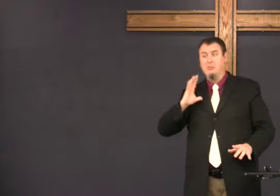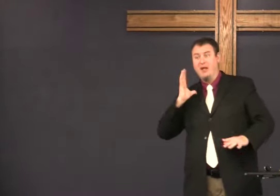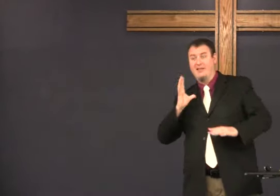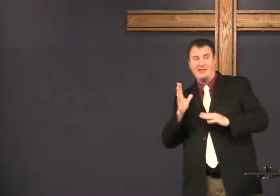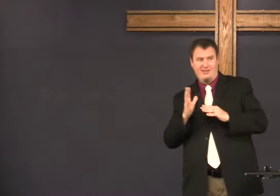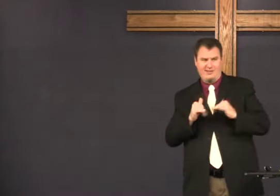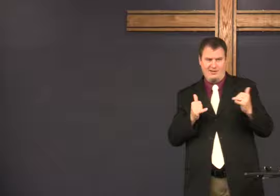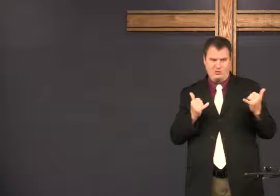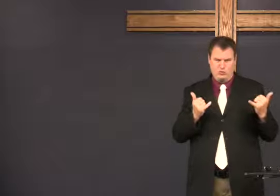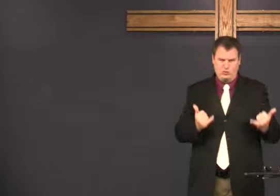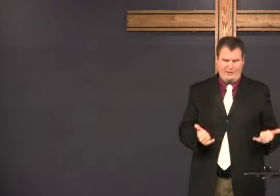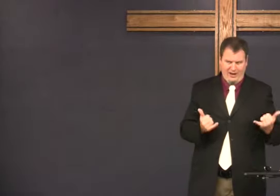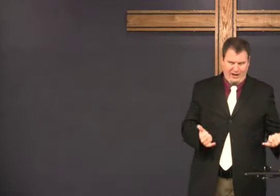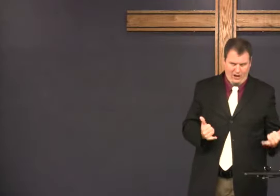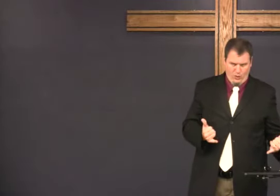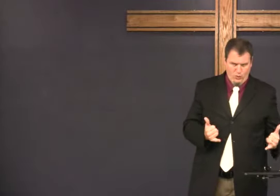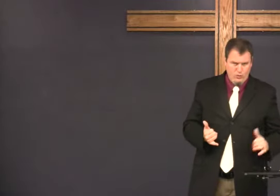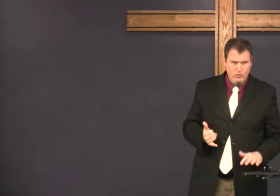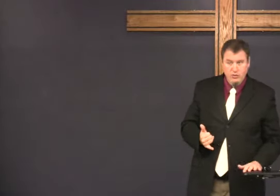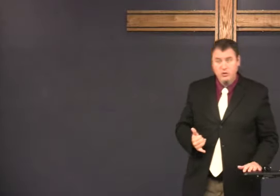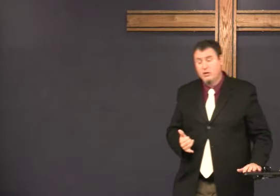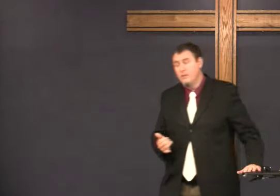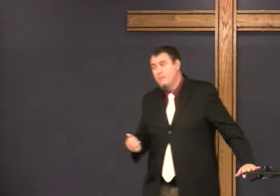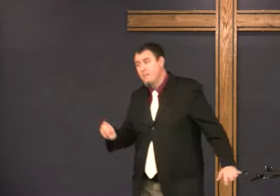The culture is different from ancient times in today.